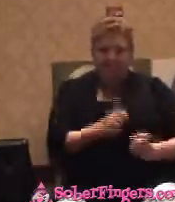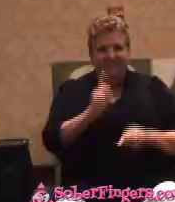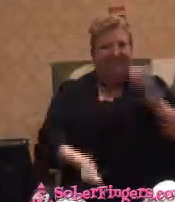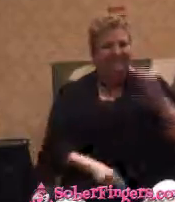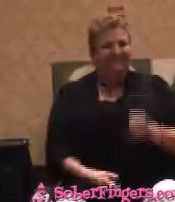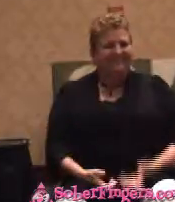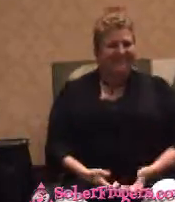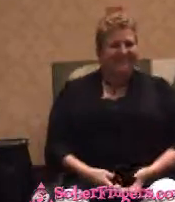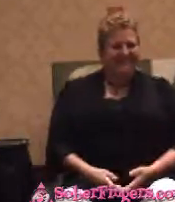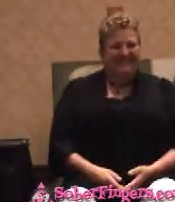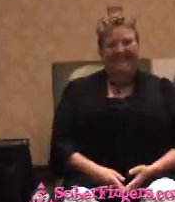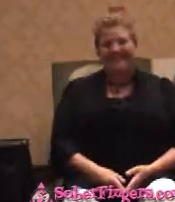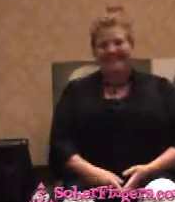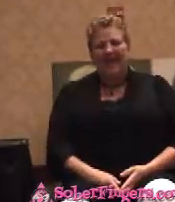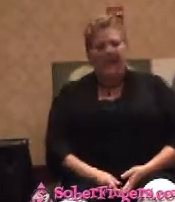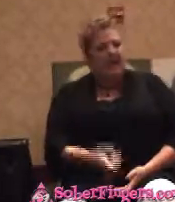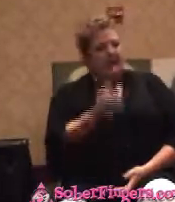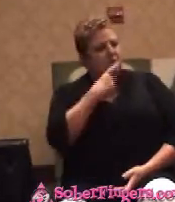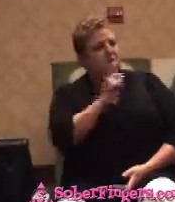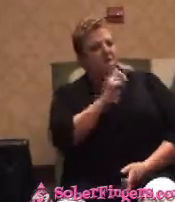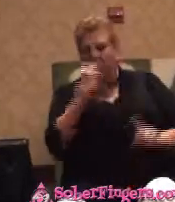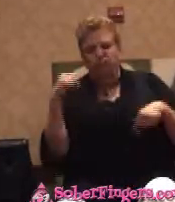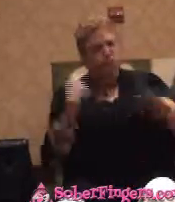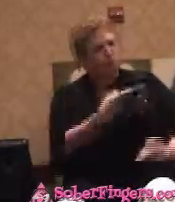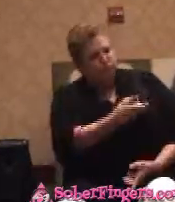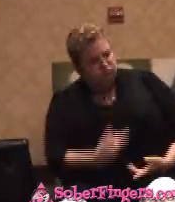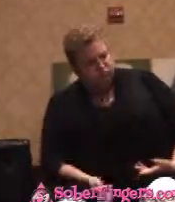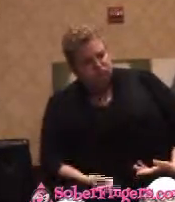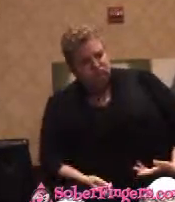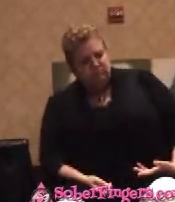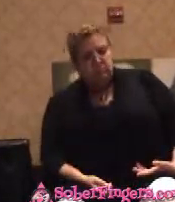I said, where have you been? And she said, out.